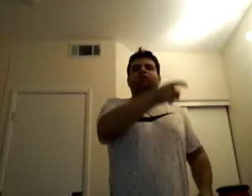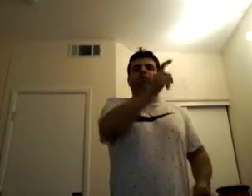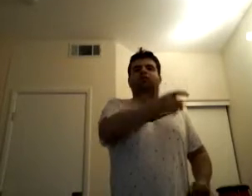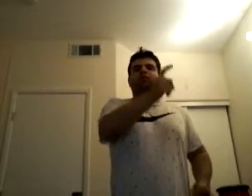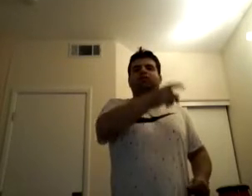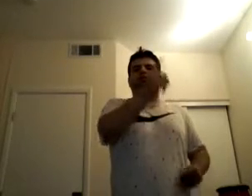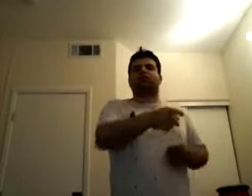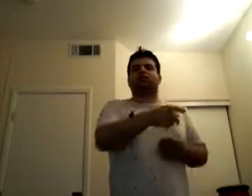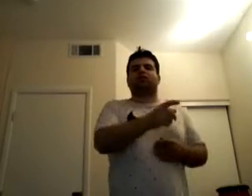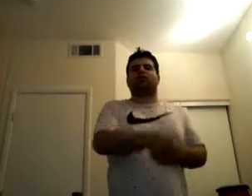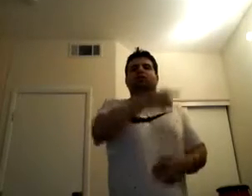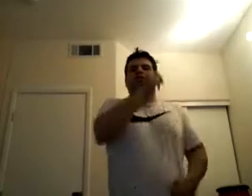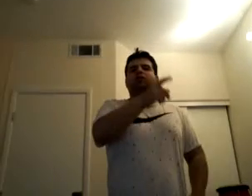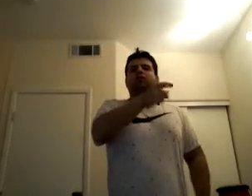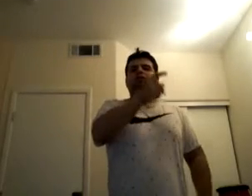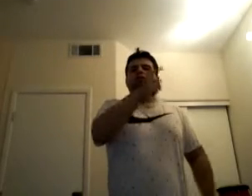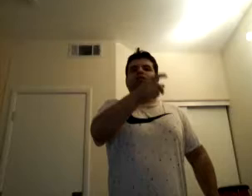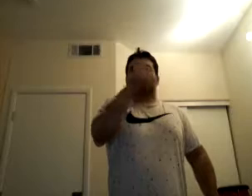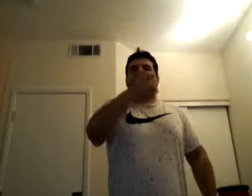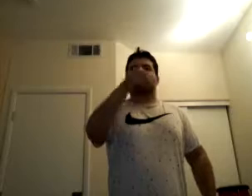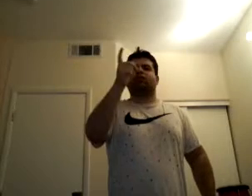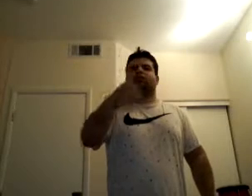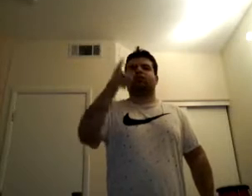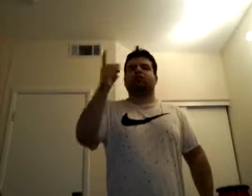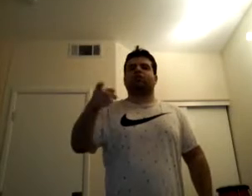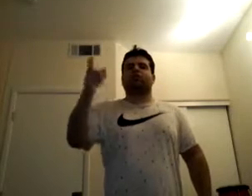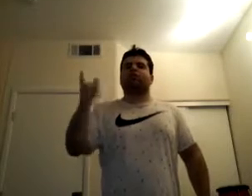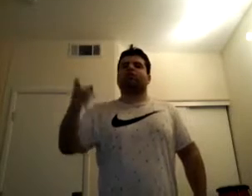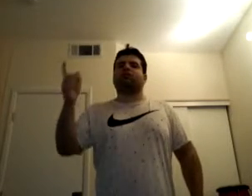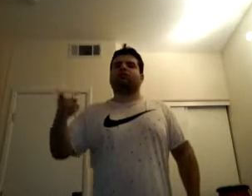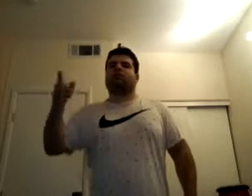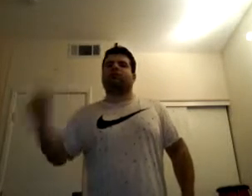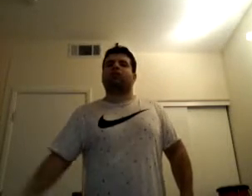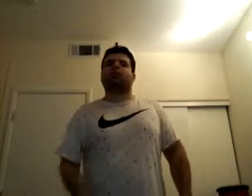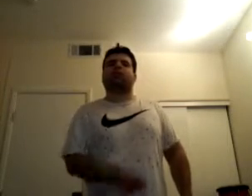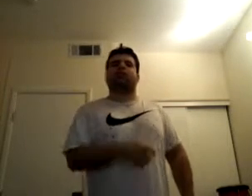can't touch your face The one to terrorize us, keep it going